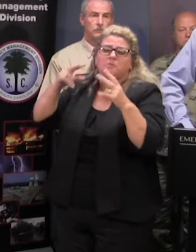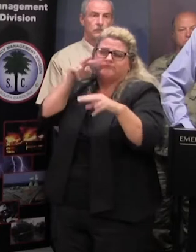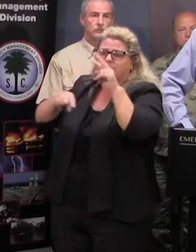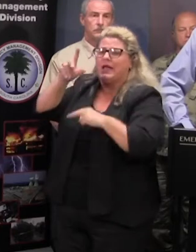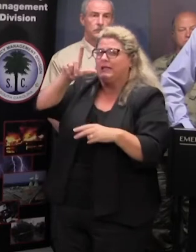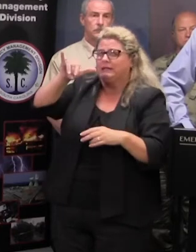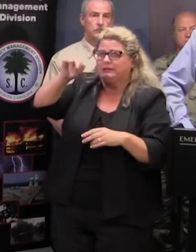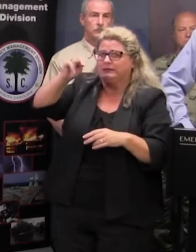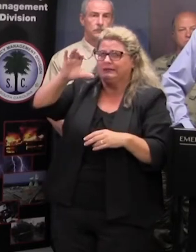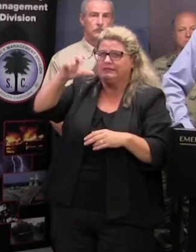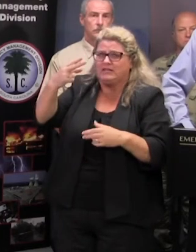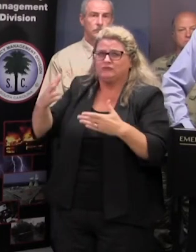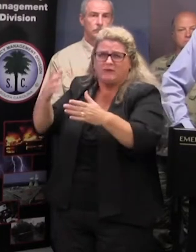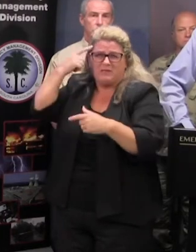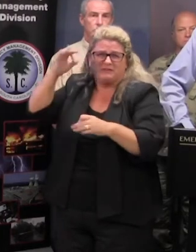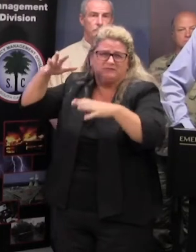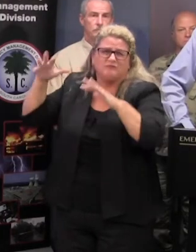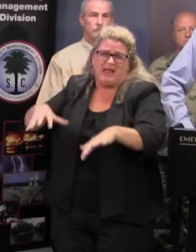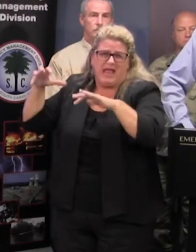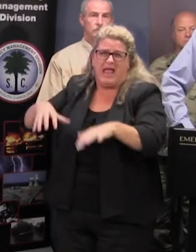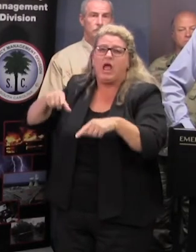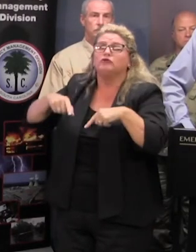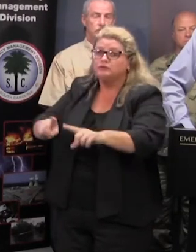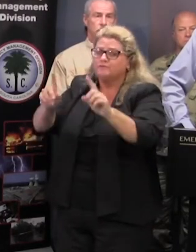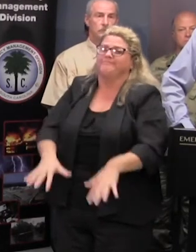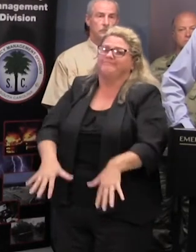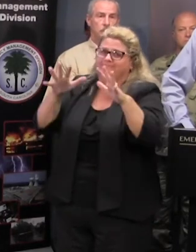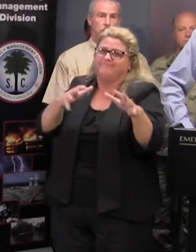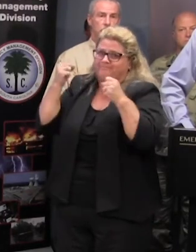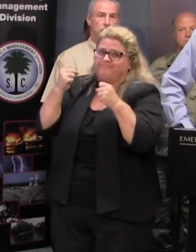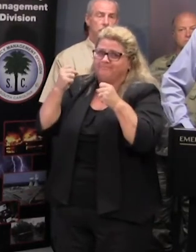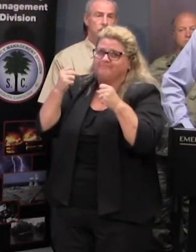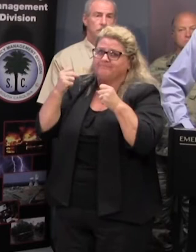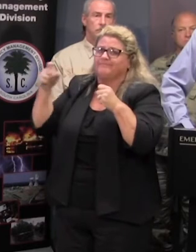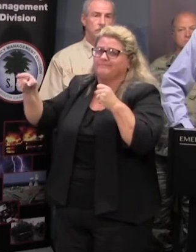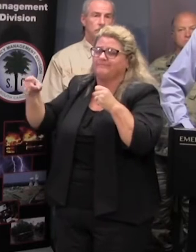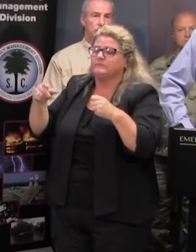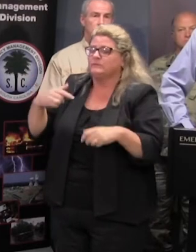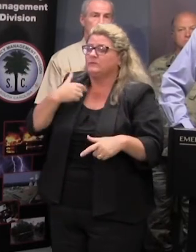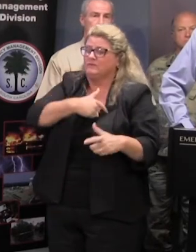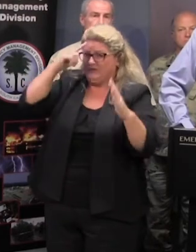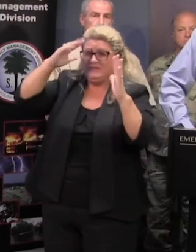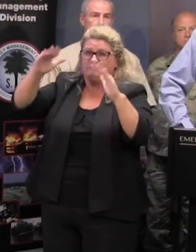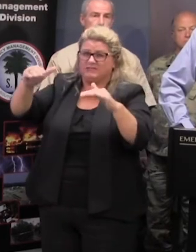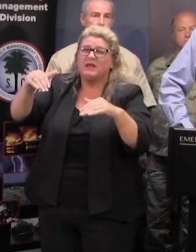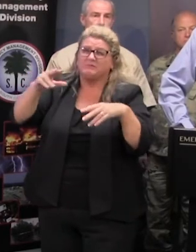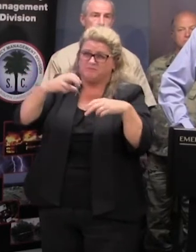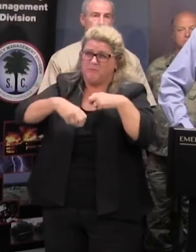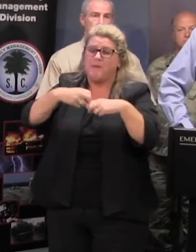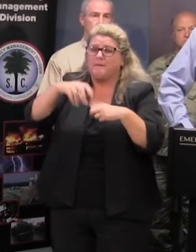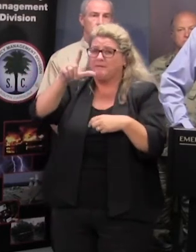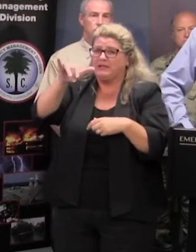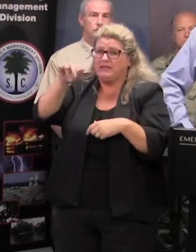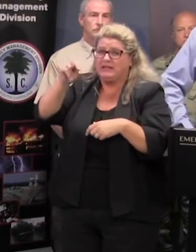well due to some heavy rainfall during the flash flooding we aren't expecting issues in the in the lynch's river but it's